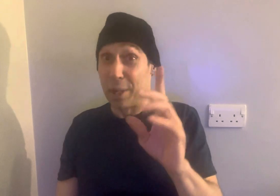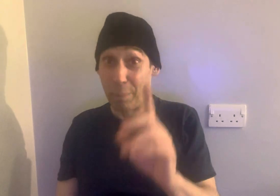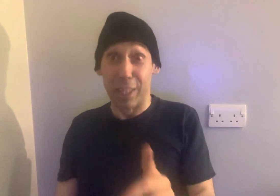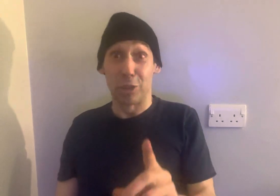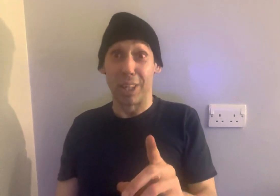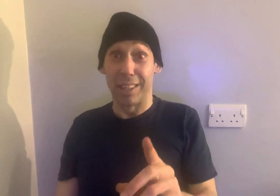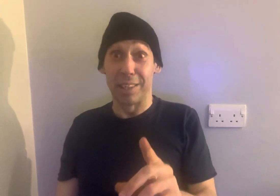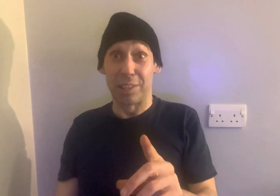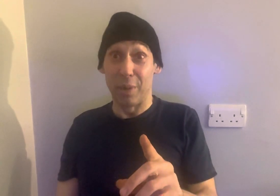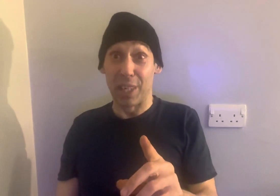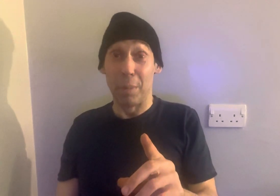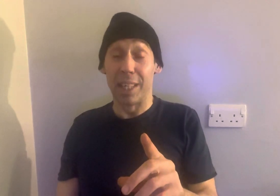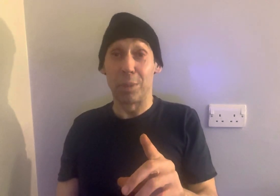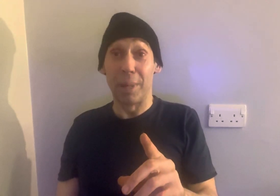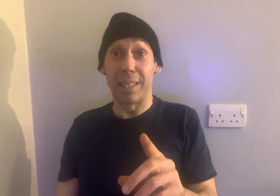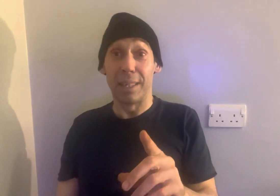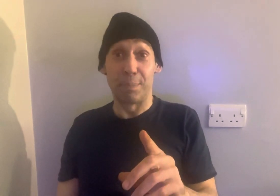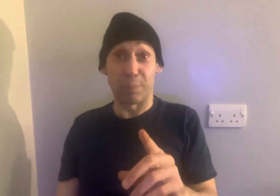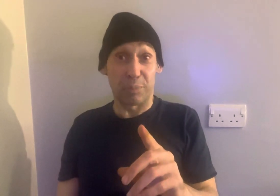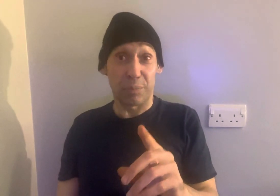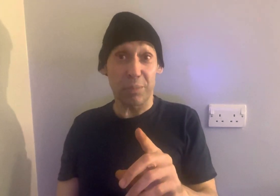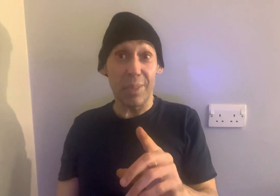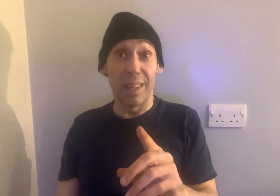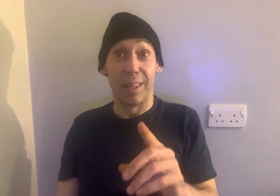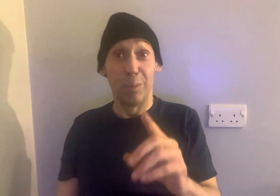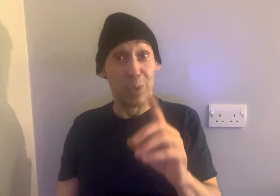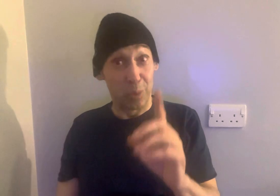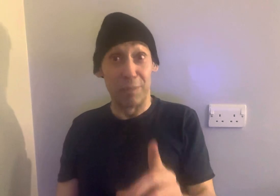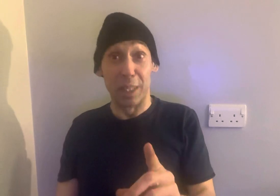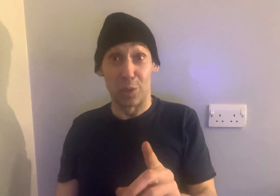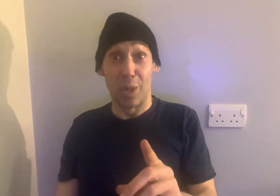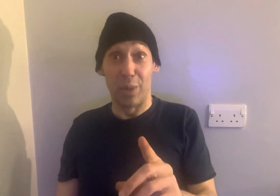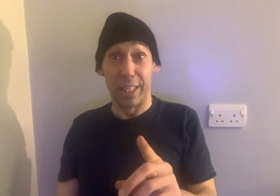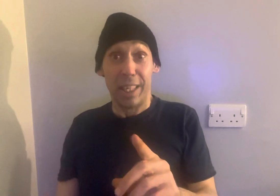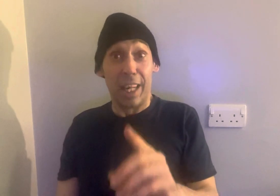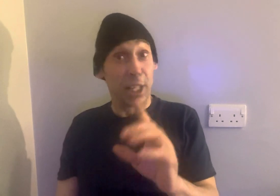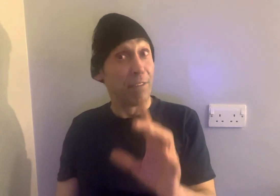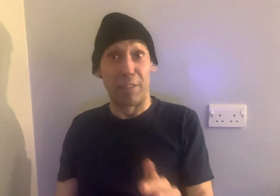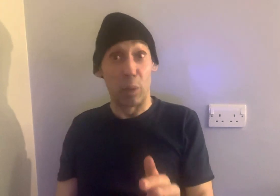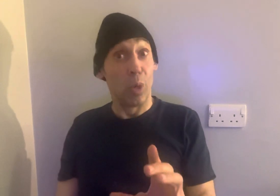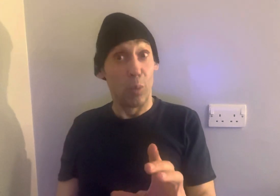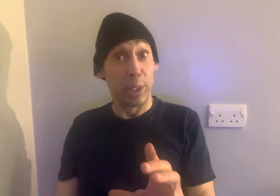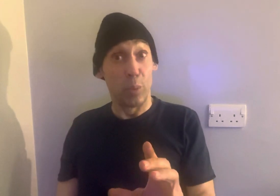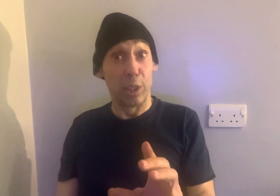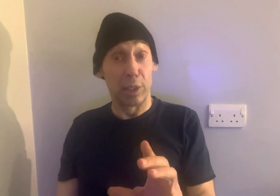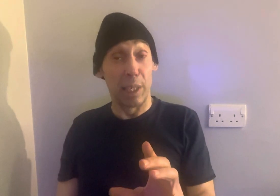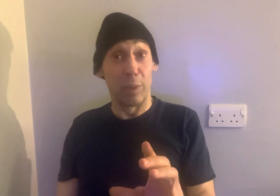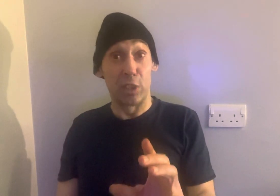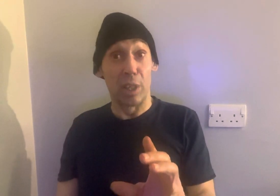of the biggest drug dealers to ever come out of Jamaica was with me as well. And another thing when you're dealing with dirty